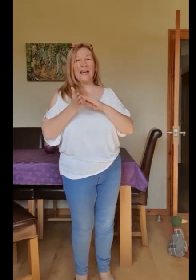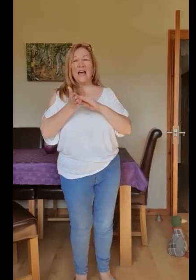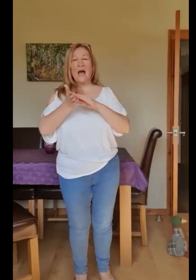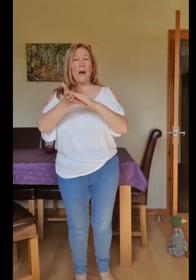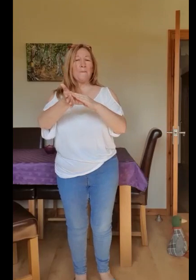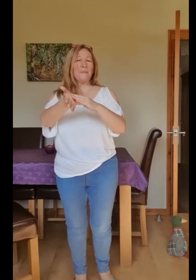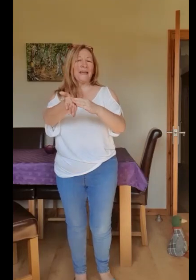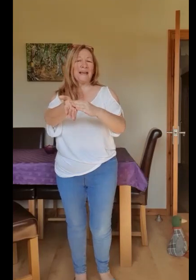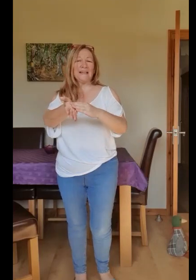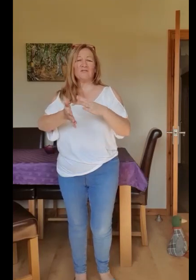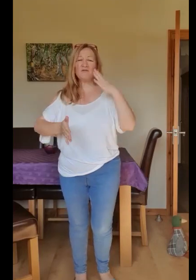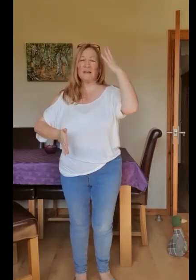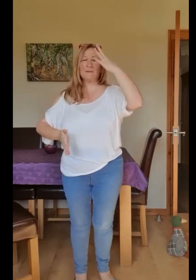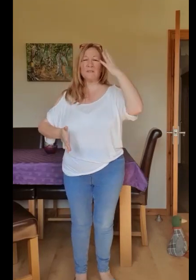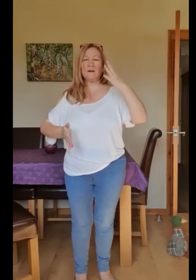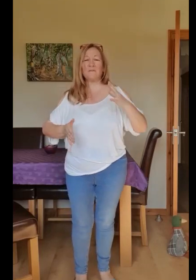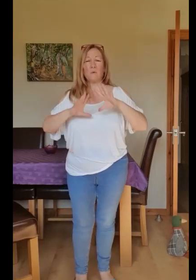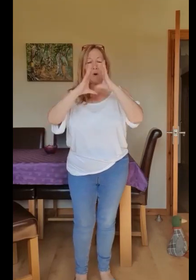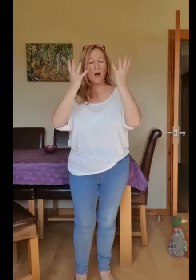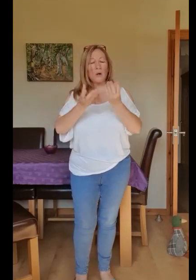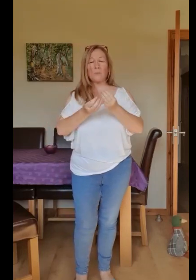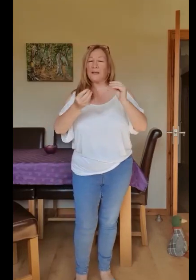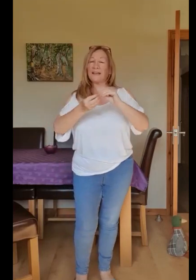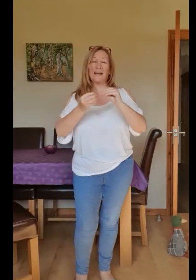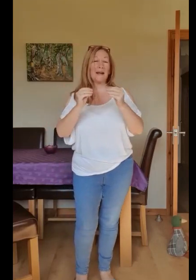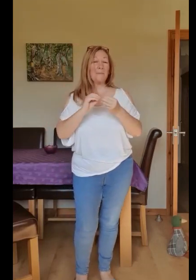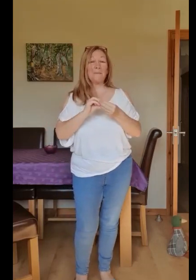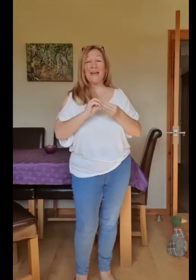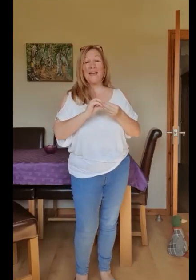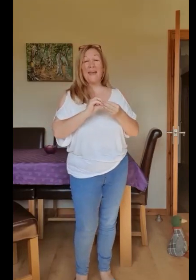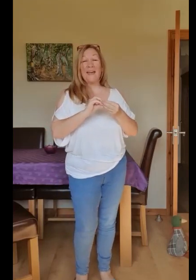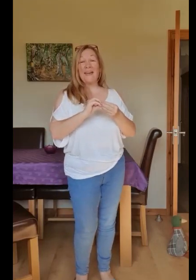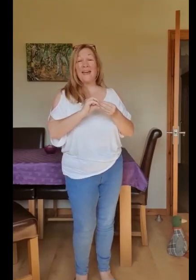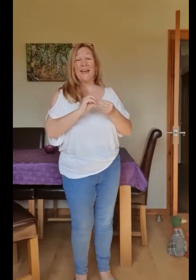A million dreams for the world we're gonna make